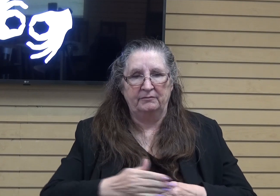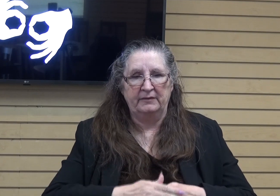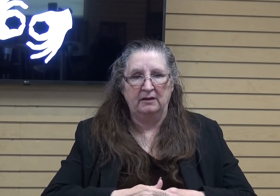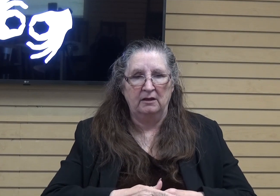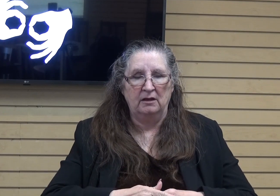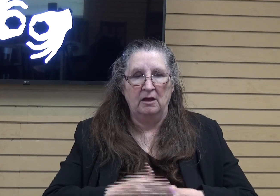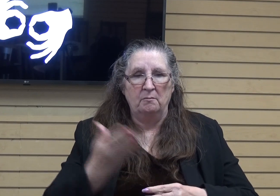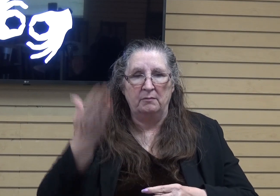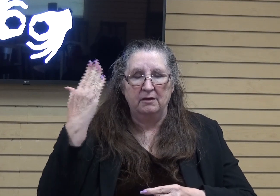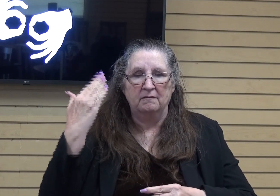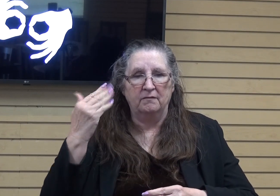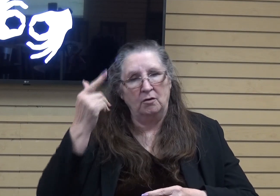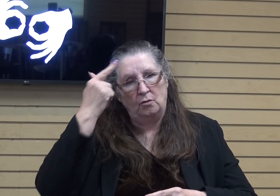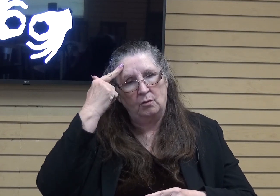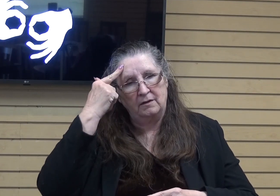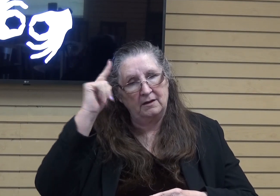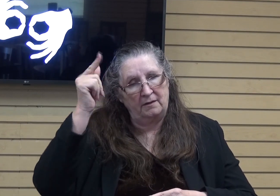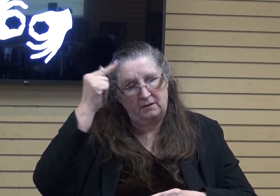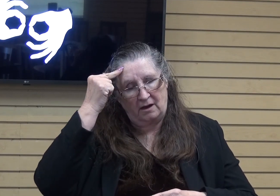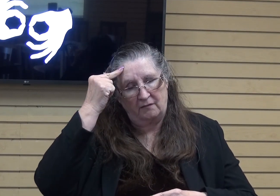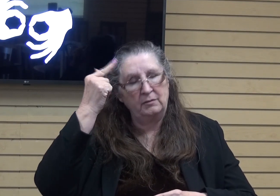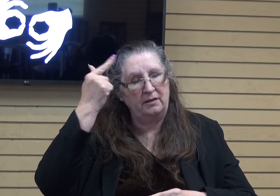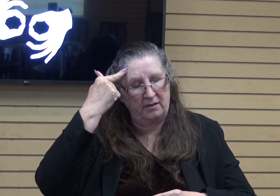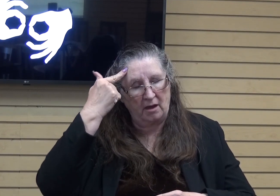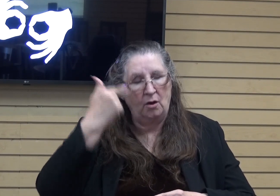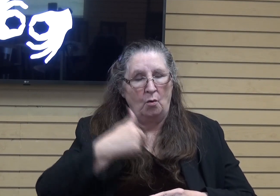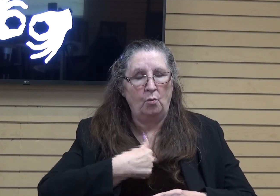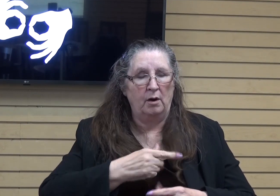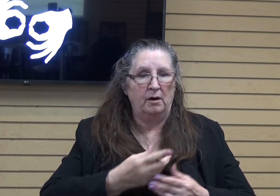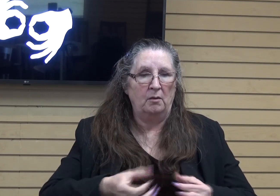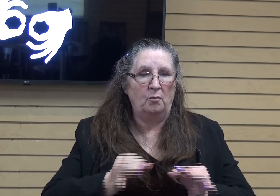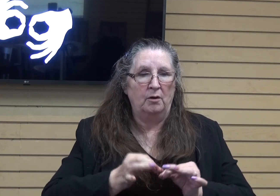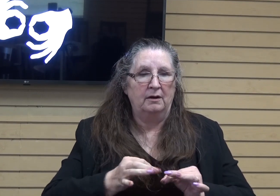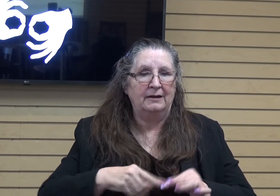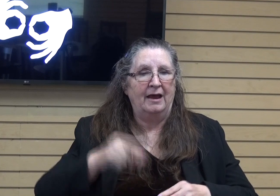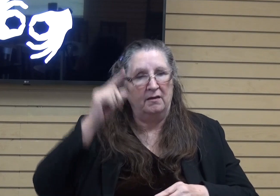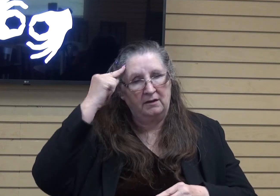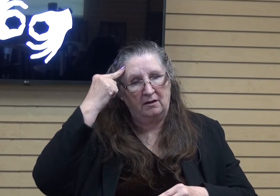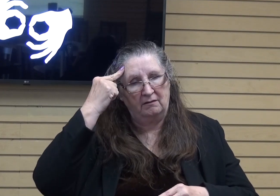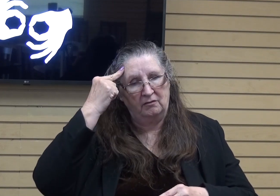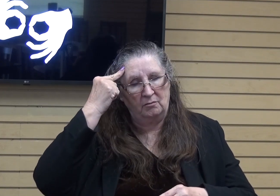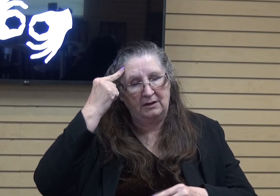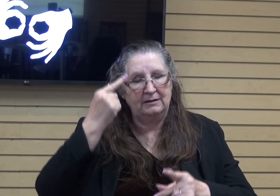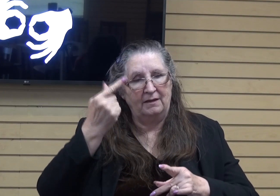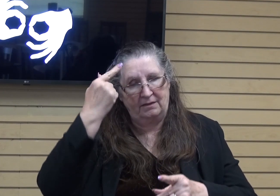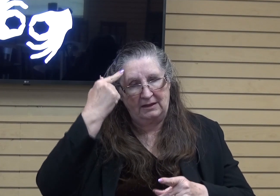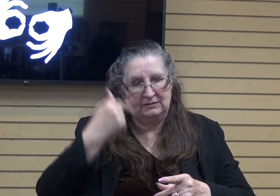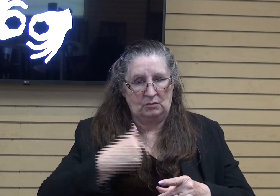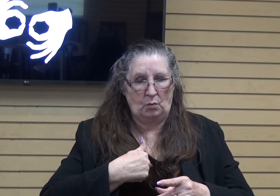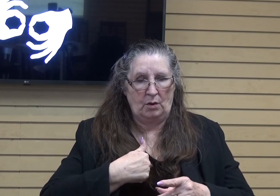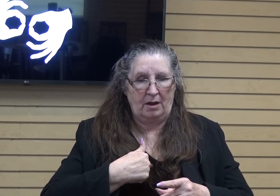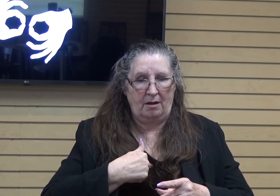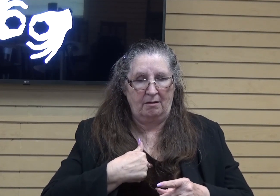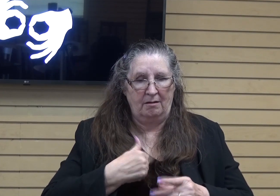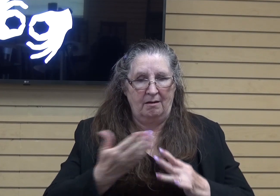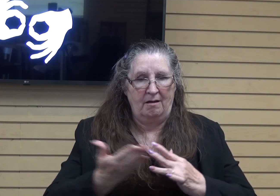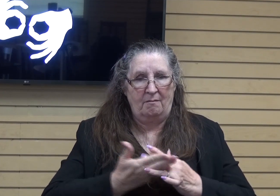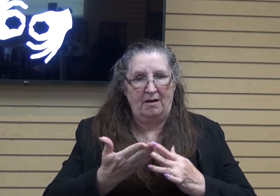in the government's scheme, now we are viewed by the government as an impediment to its vision of a flourishing future.